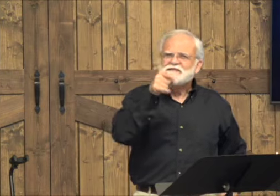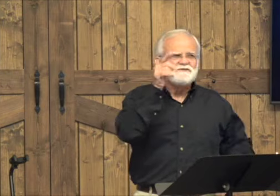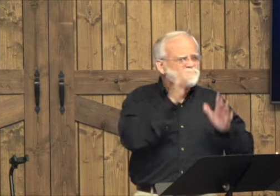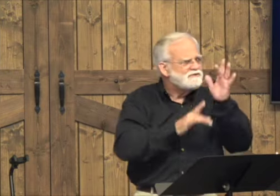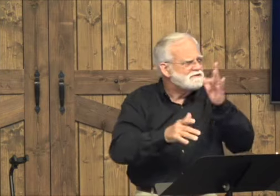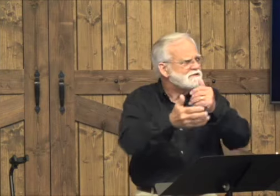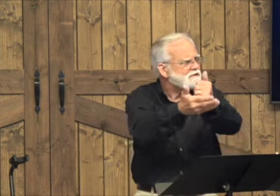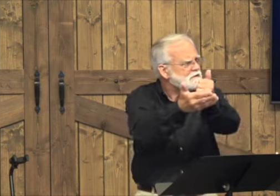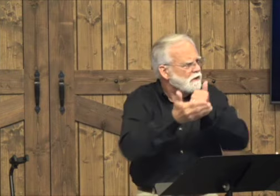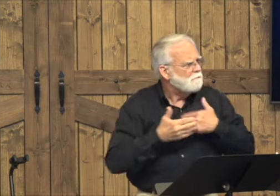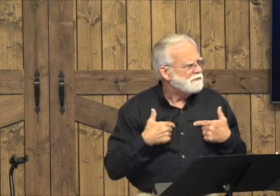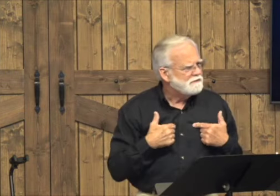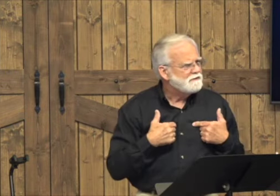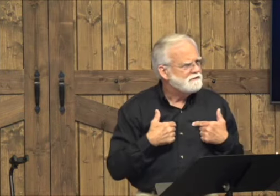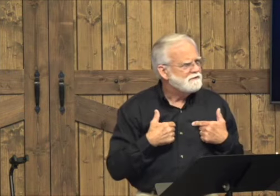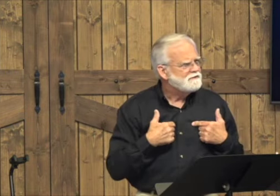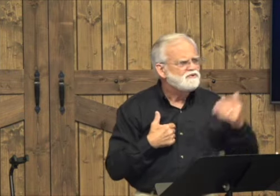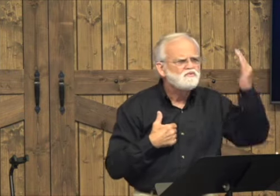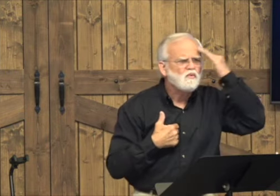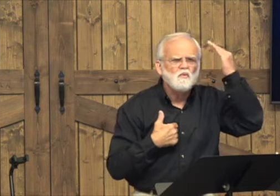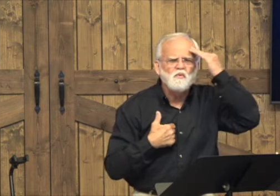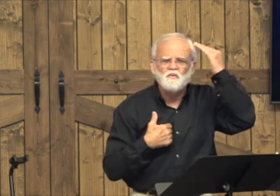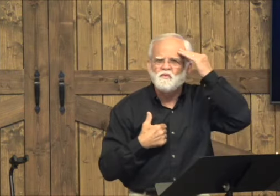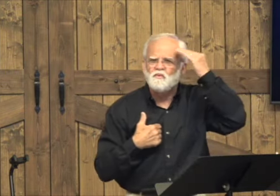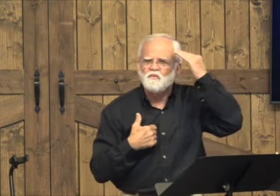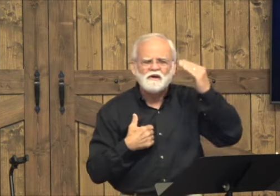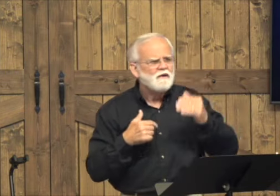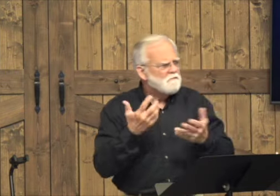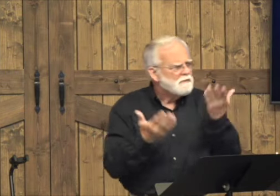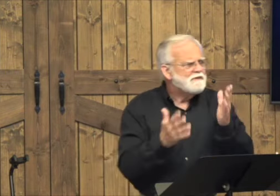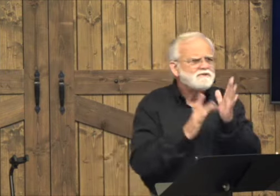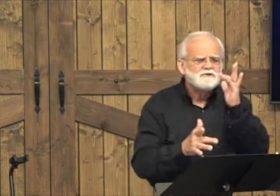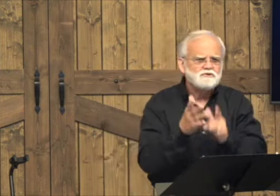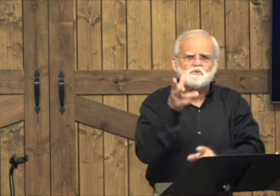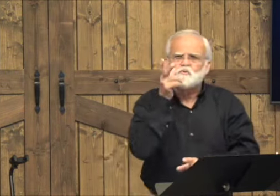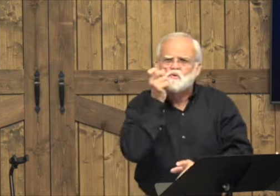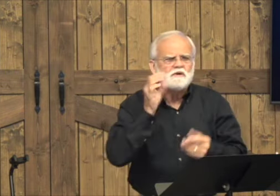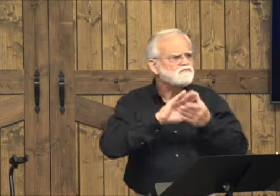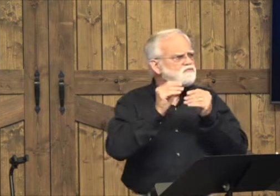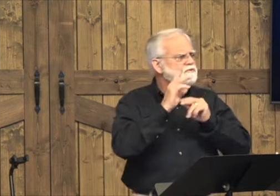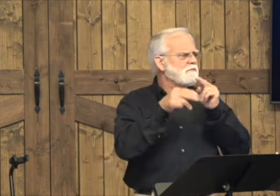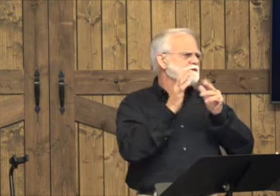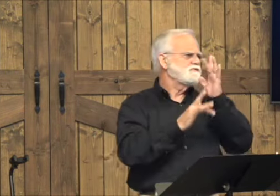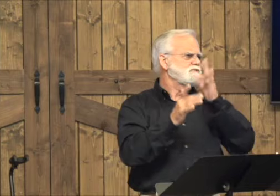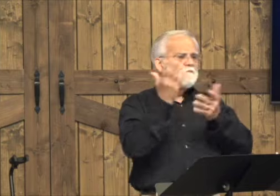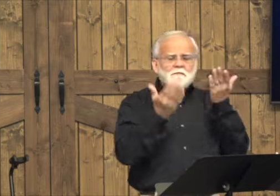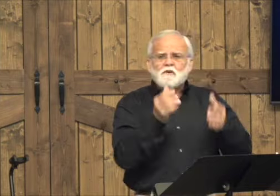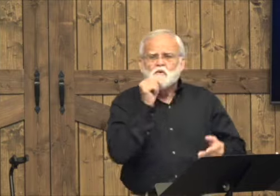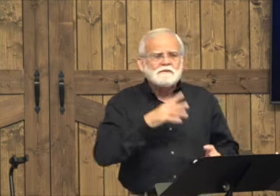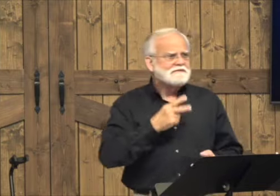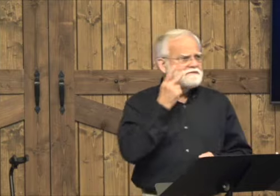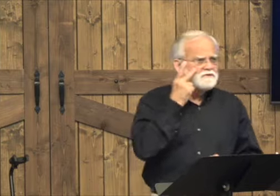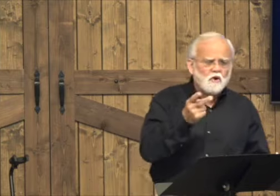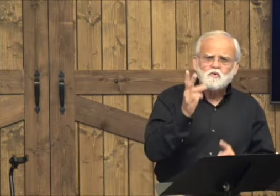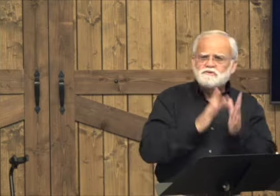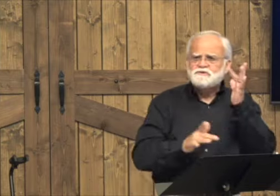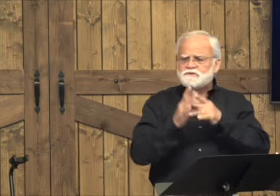just the woman knew that Jesus had helped her. She knew. She had heard many stories about